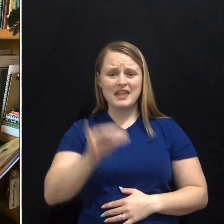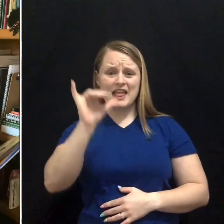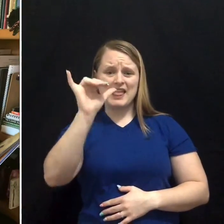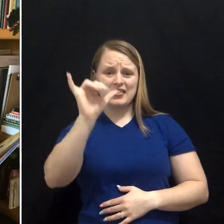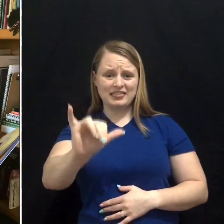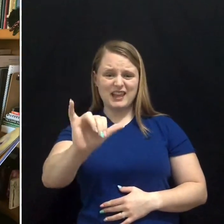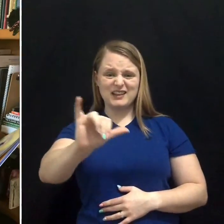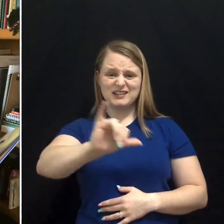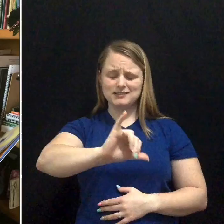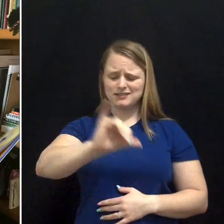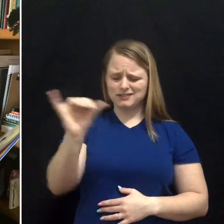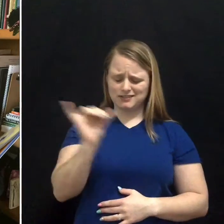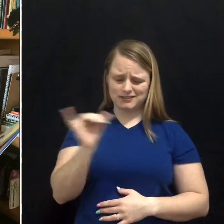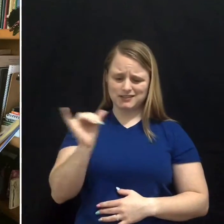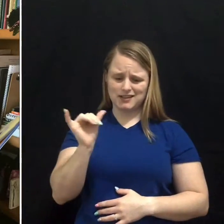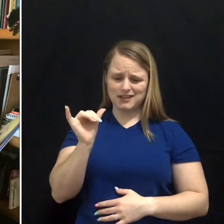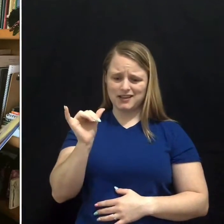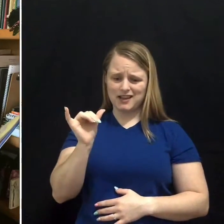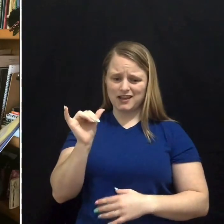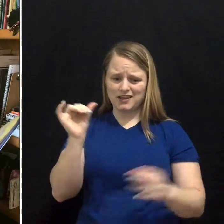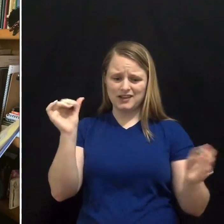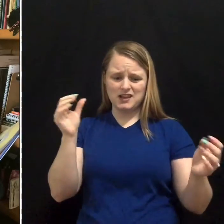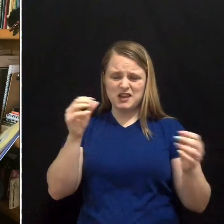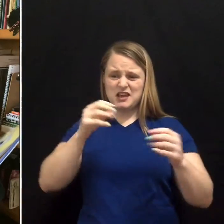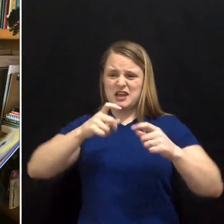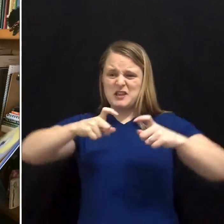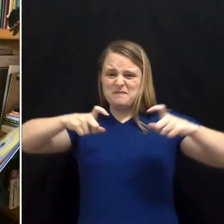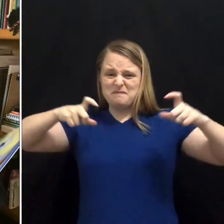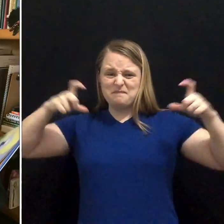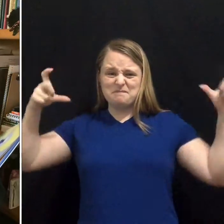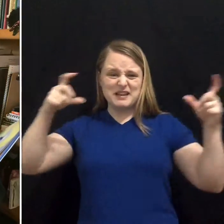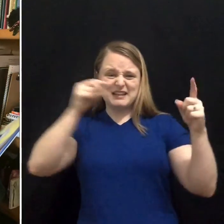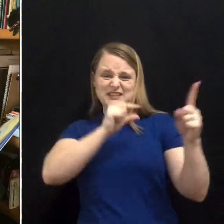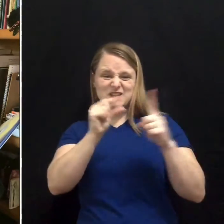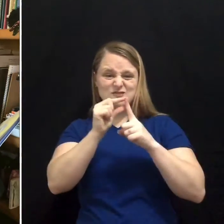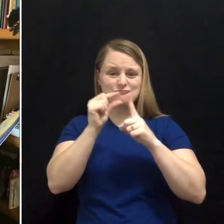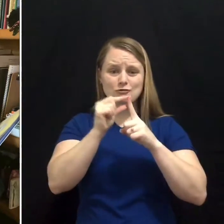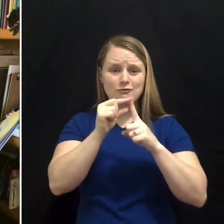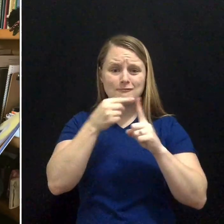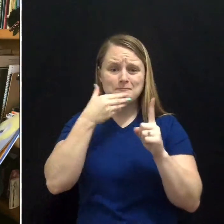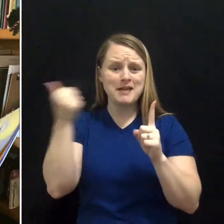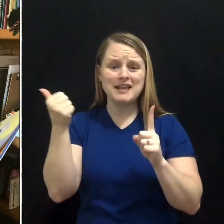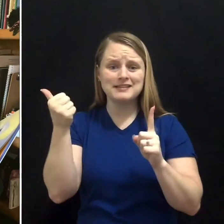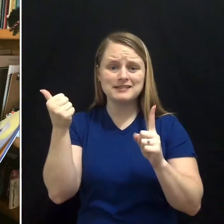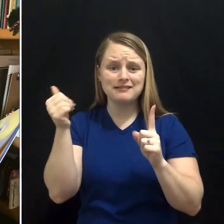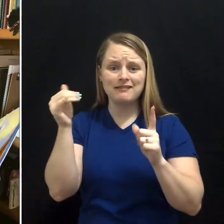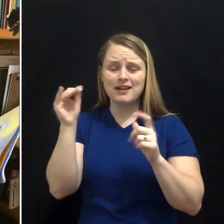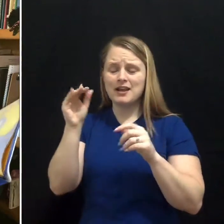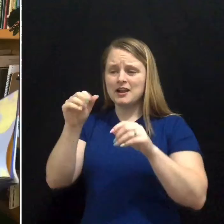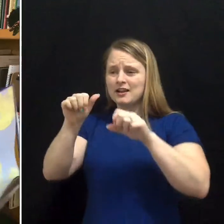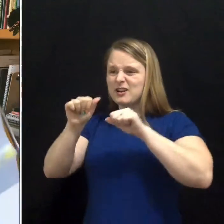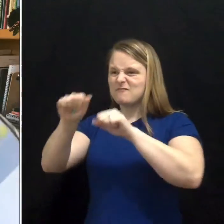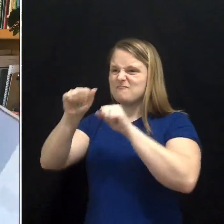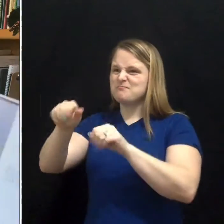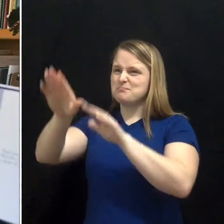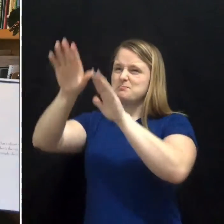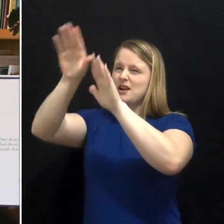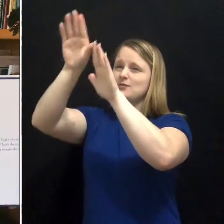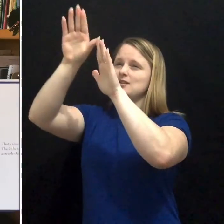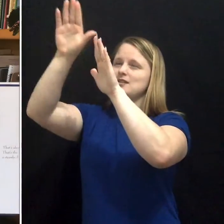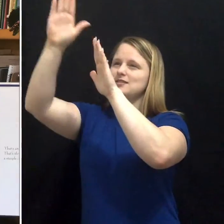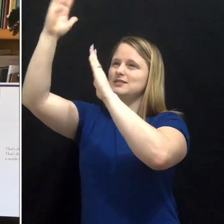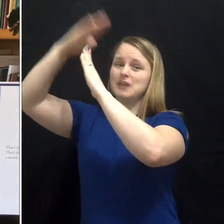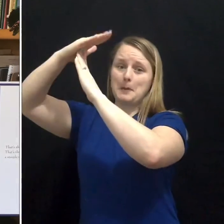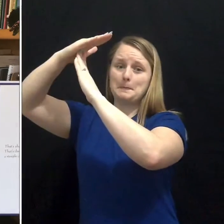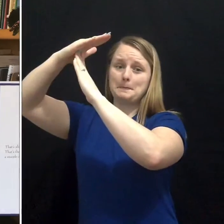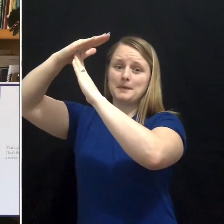That's about as high as a word can climb. That's the top of the mountain. Or